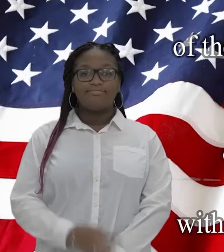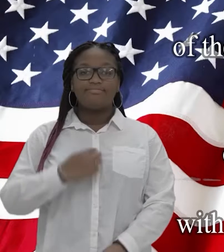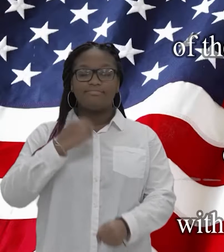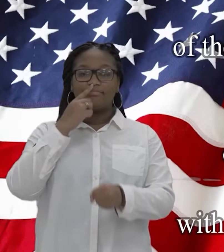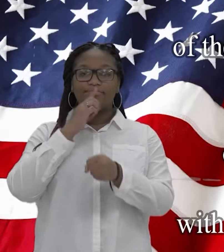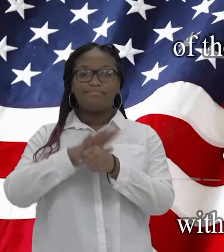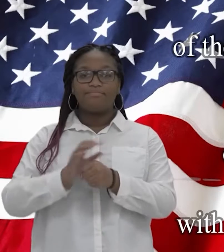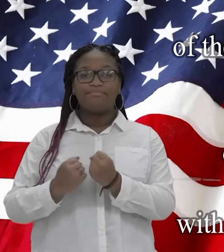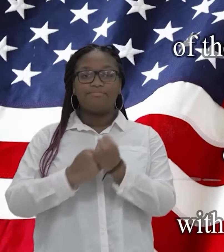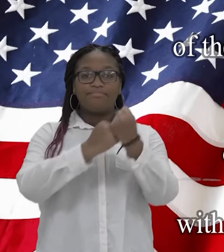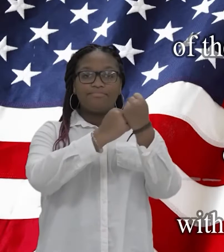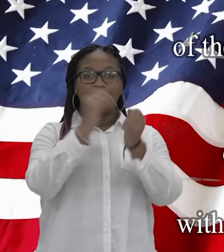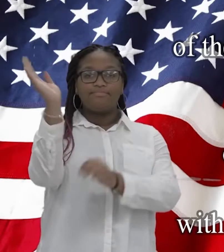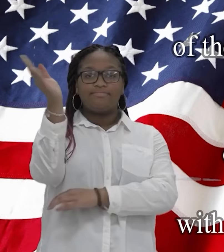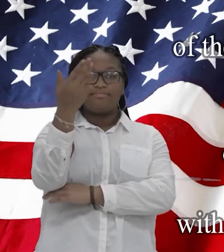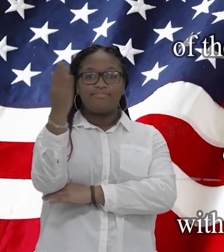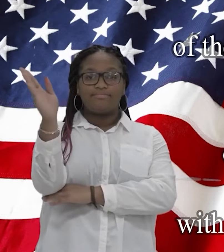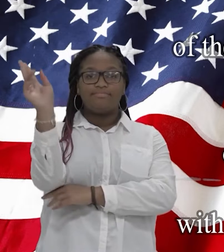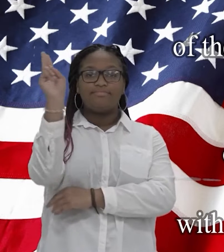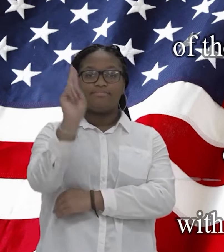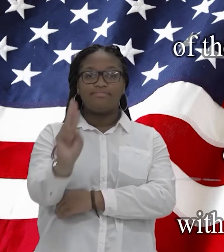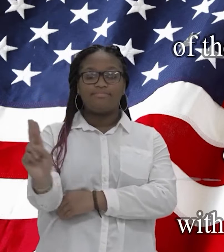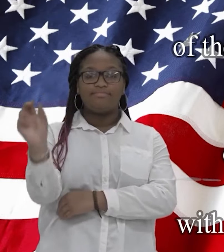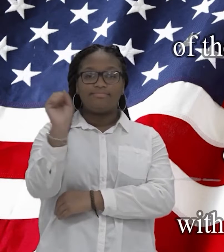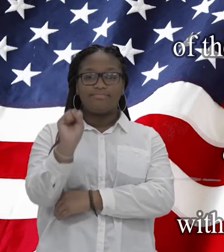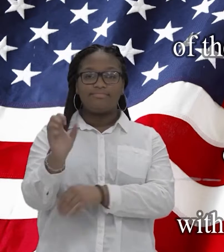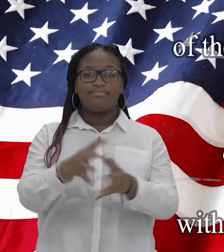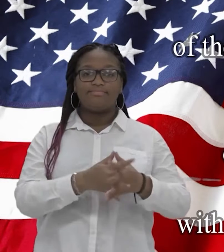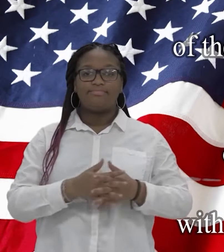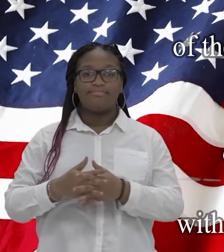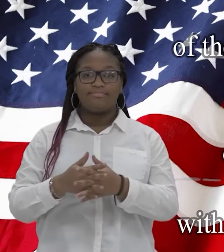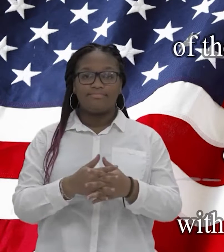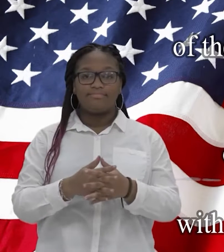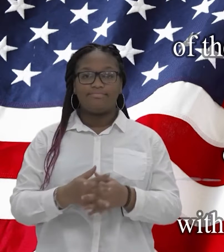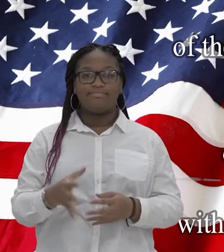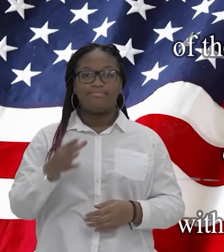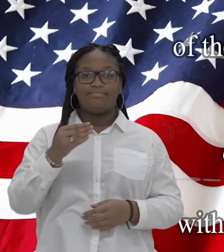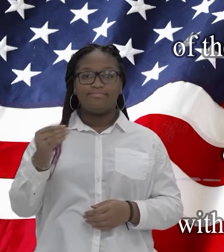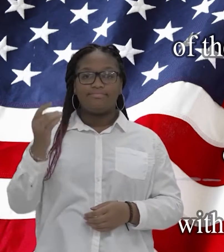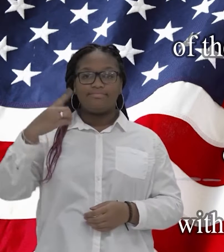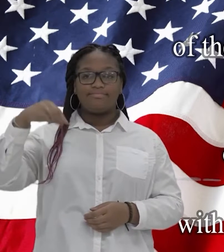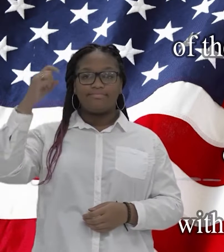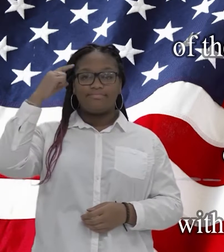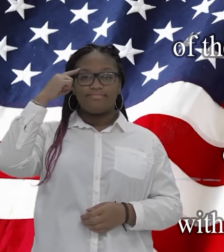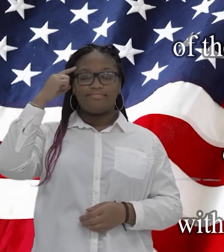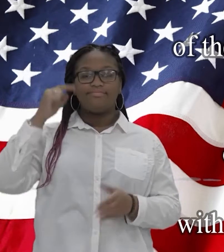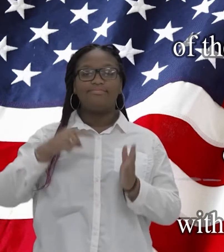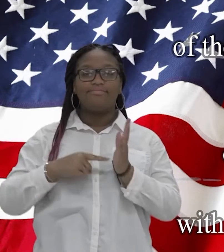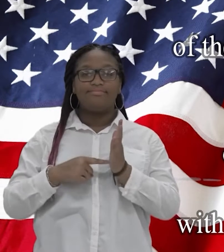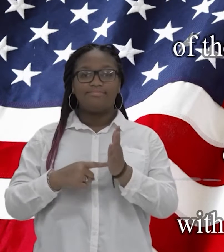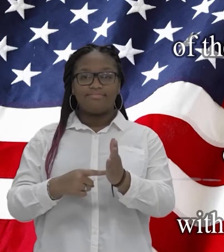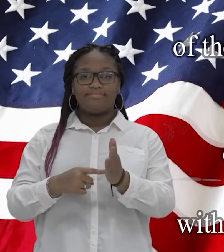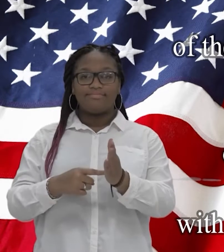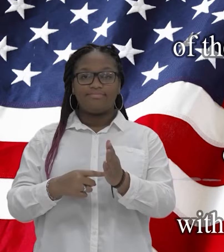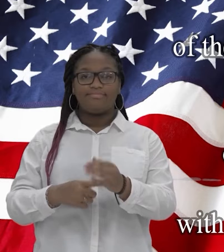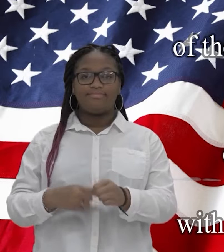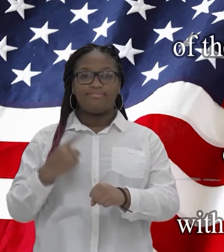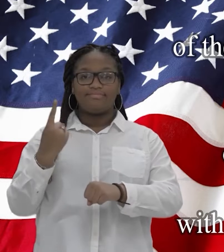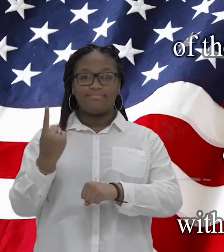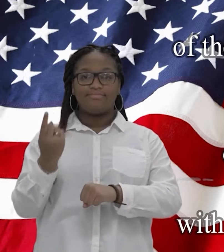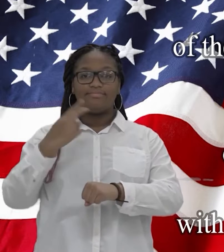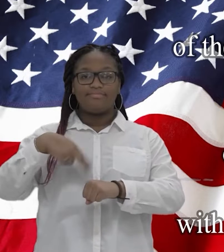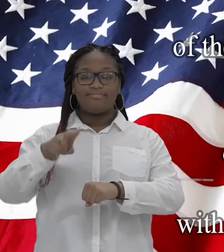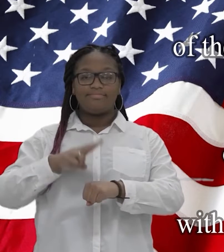I pledge allegiance to the flag of the United States of America and to the republic for which it